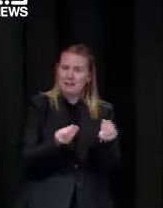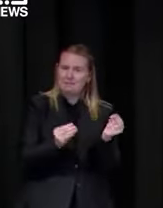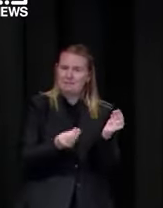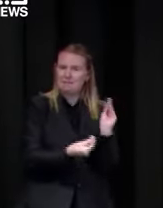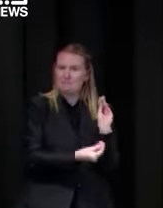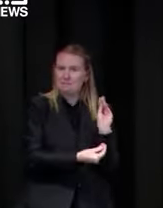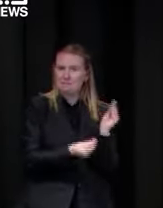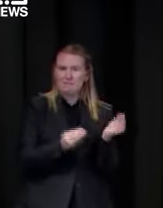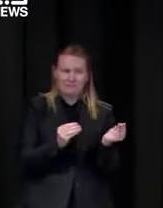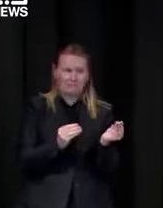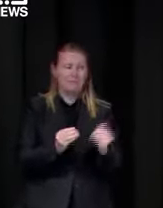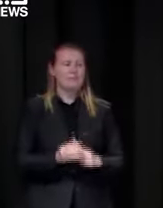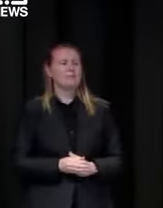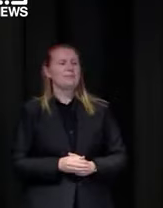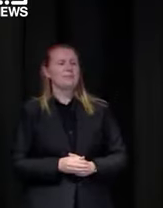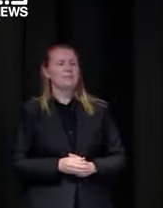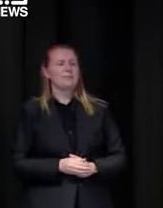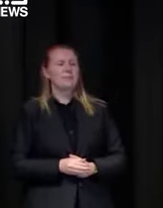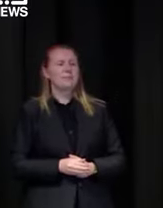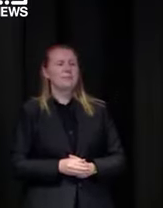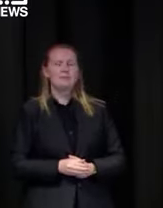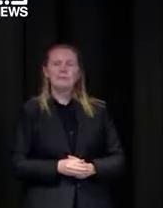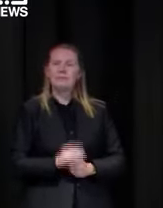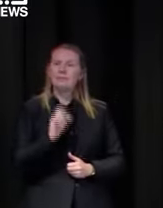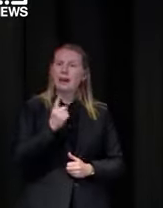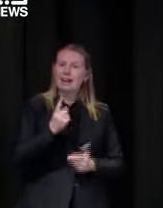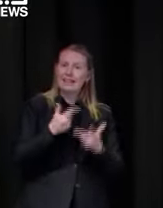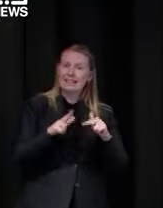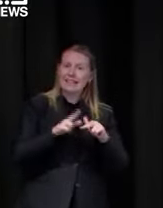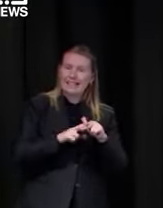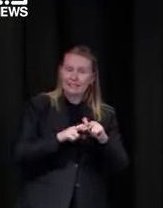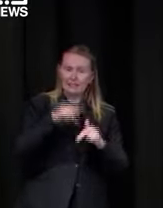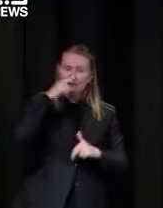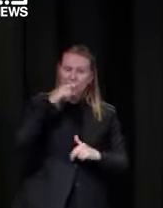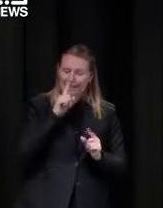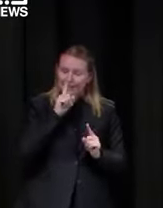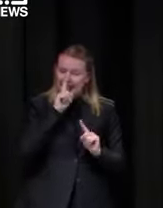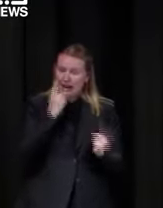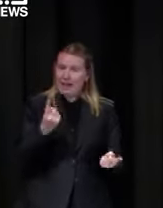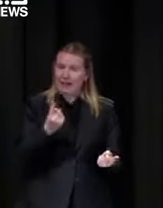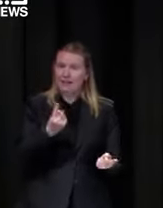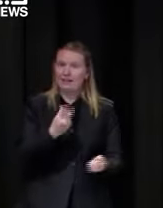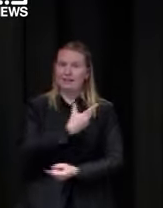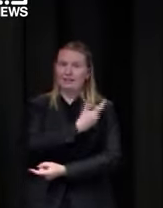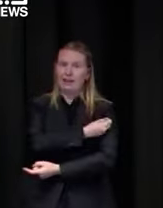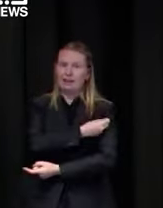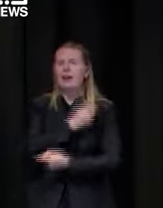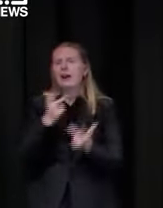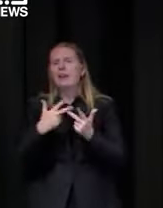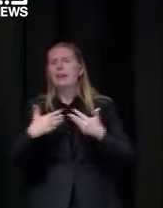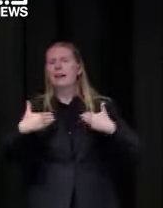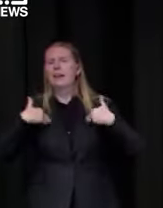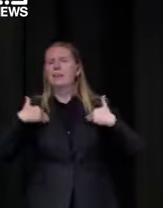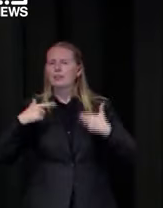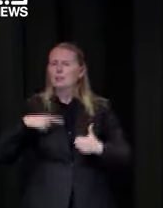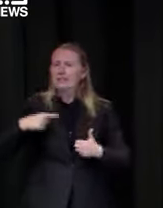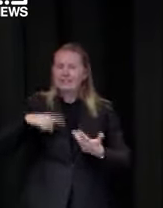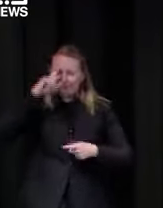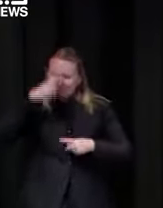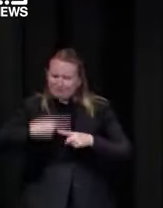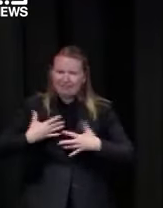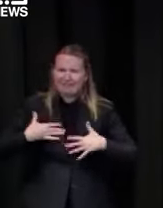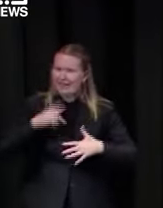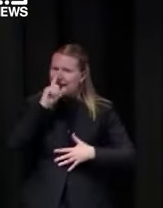avoidance of doubt if you cannot be vaccinated for virtue of by virtue of health reasons for instance then you would have the same